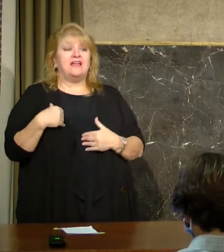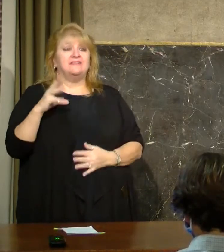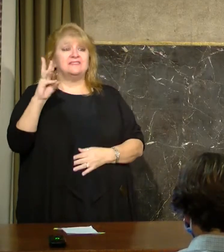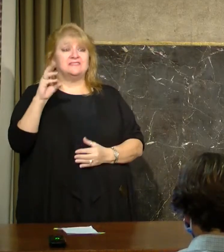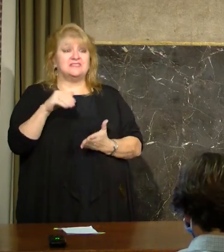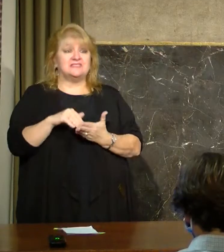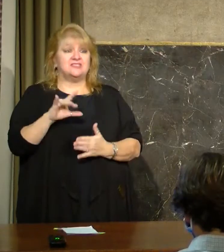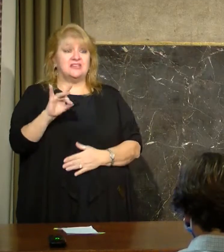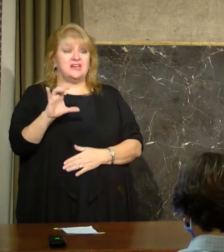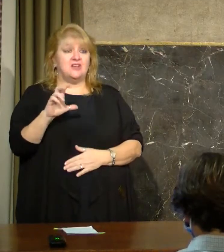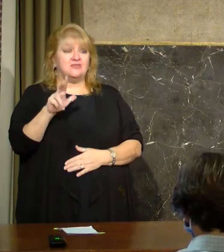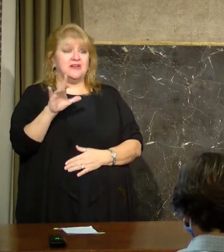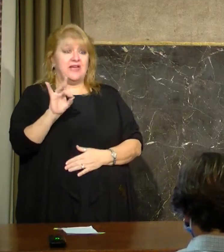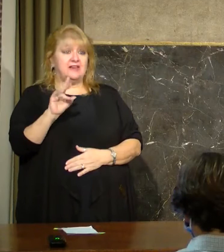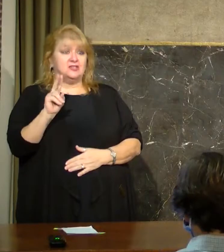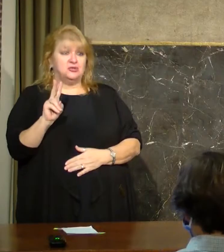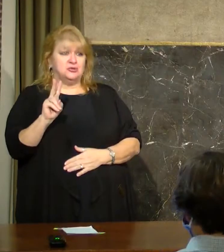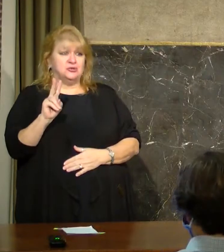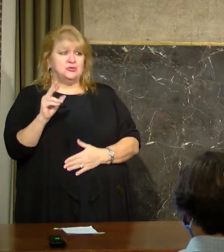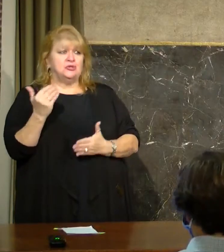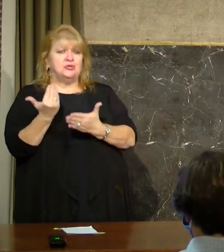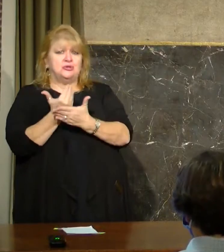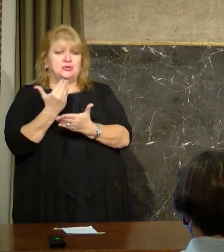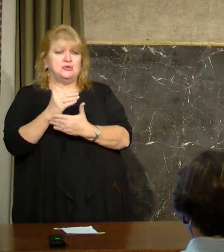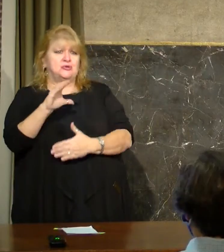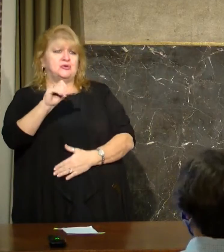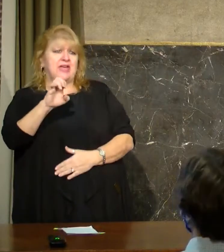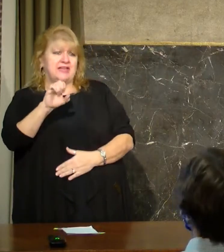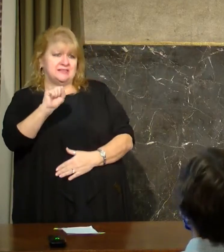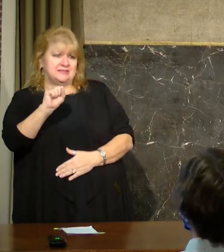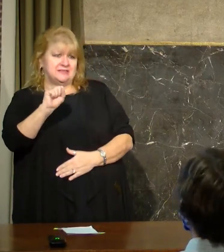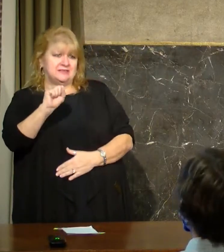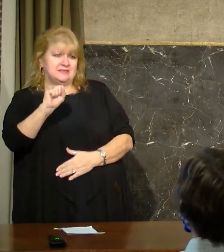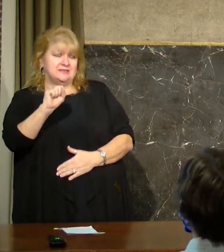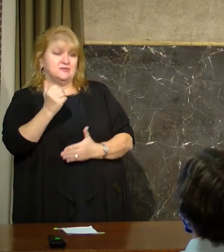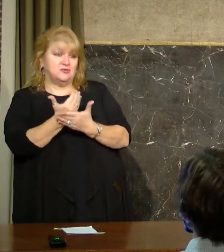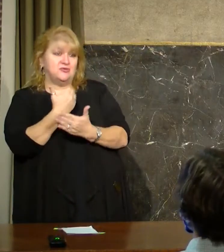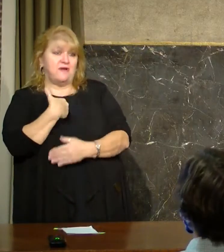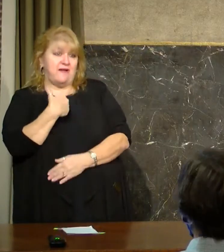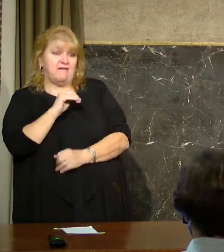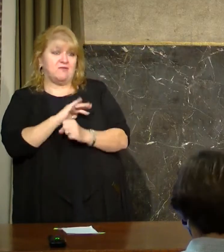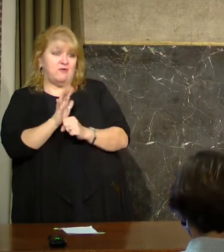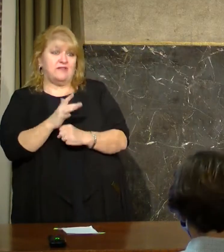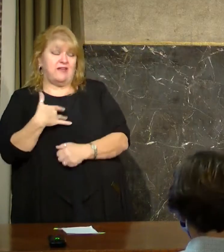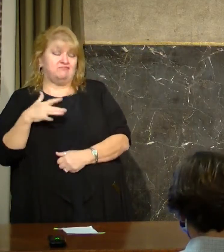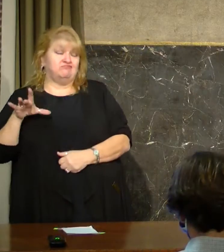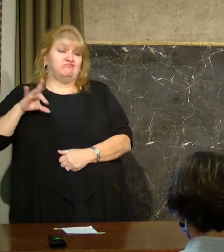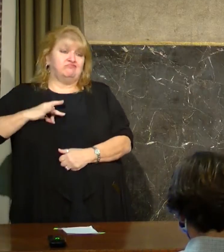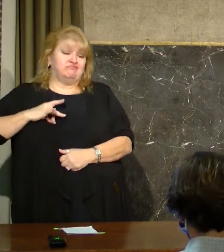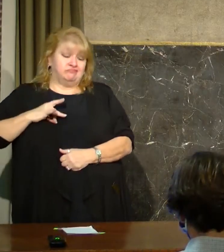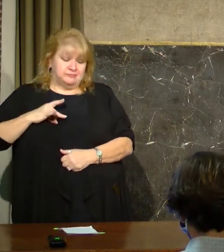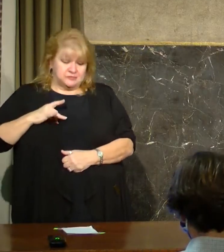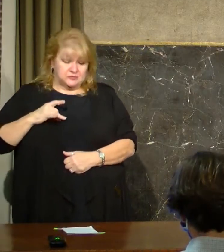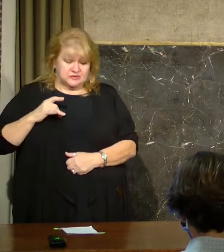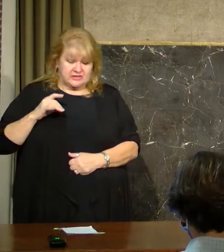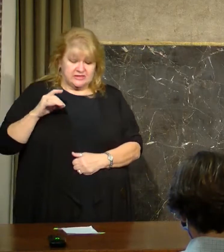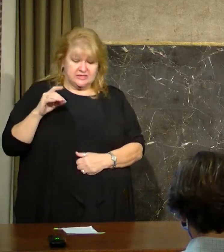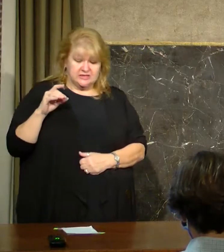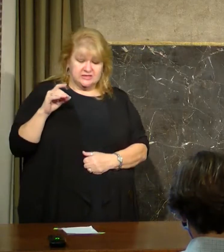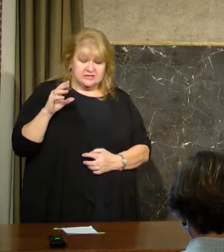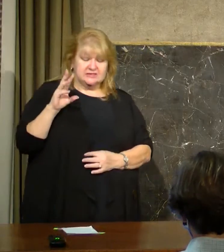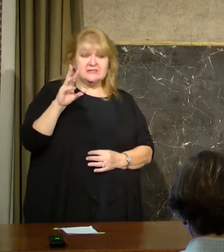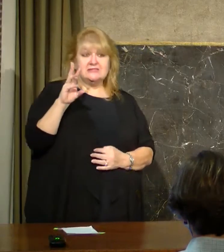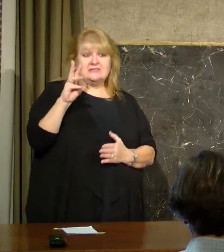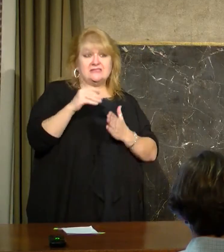,882 new cases of COVID-19 in the state of Louisiana. Again, that's the